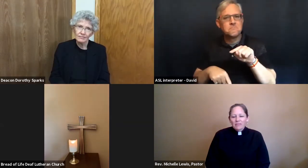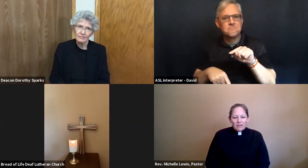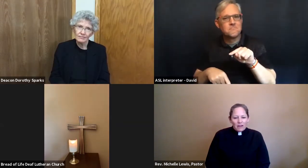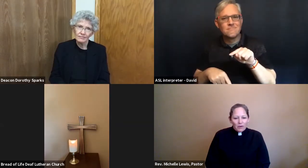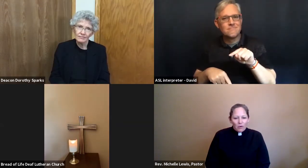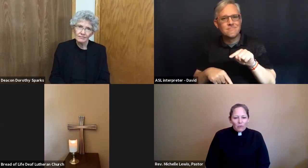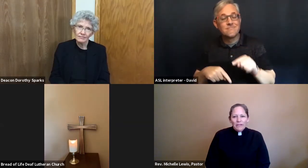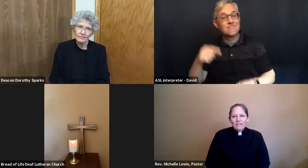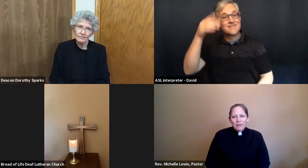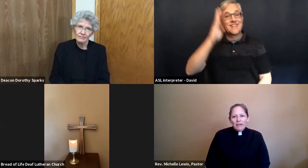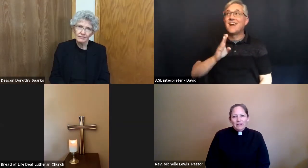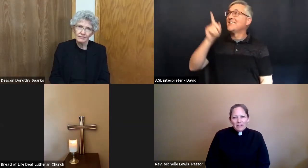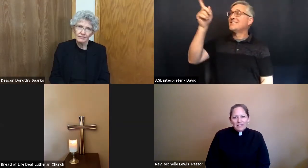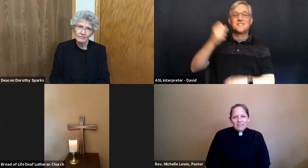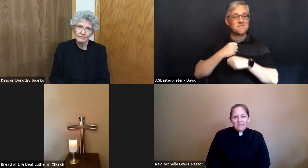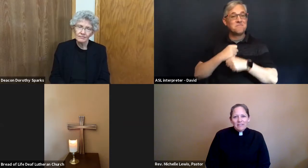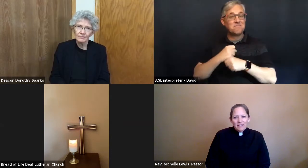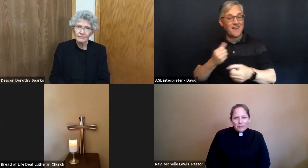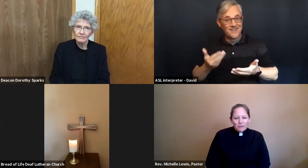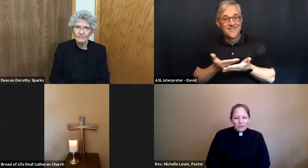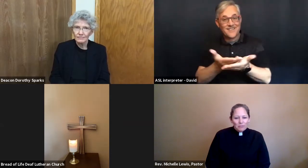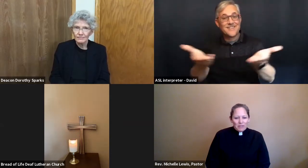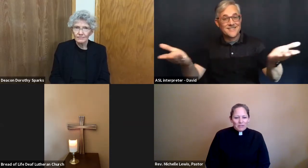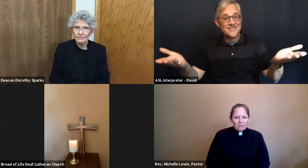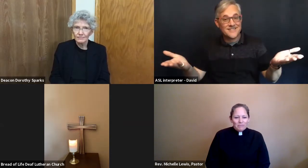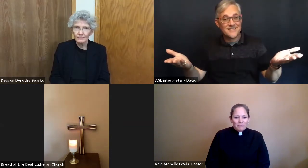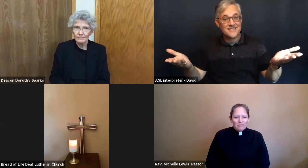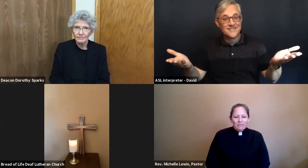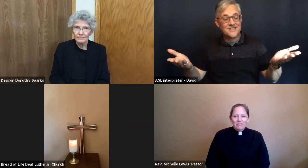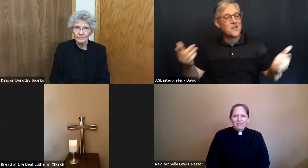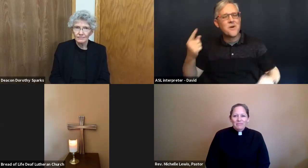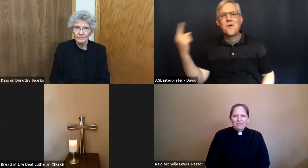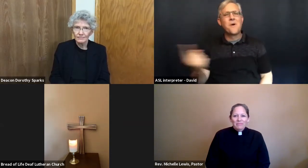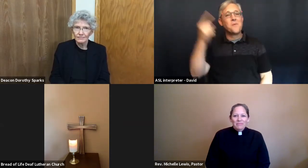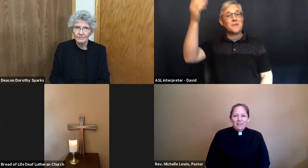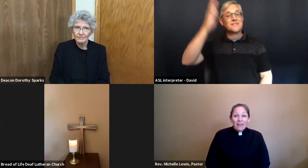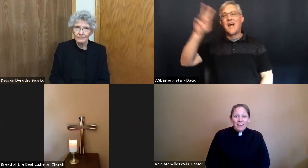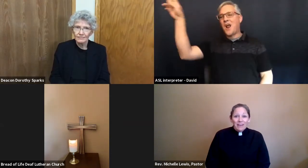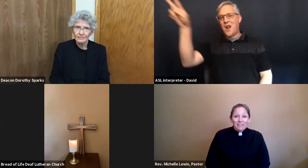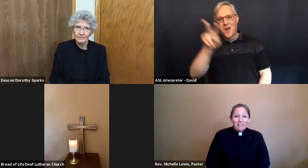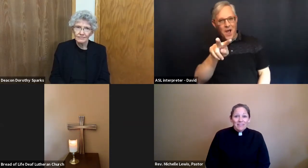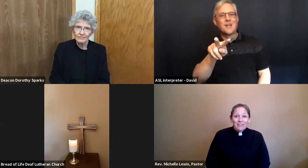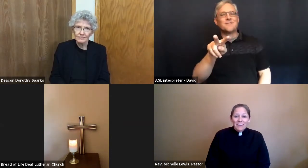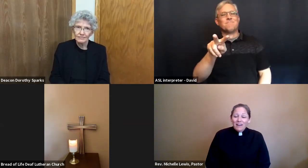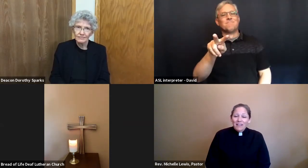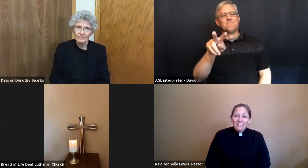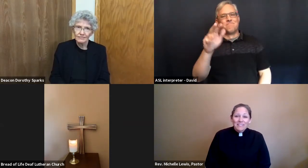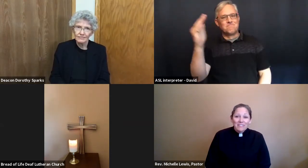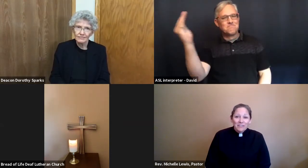God always recognizes you and me. God still